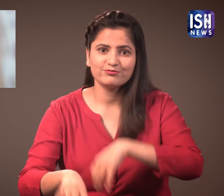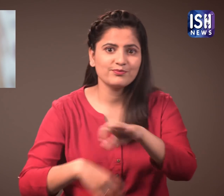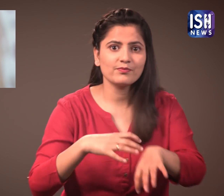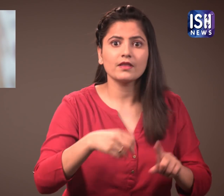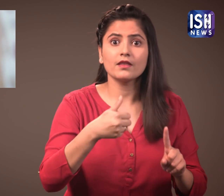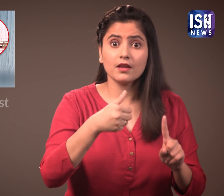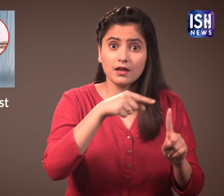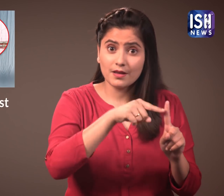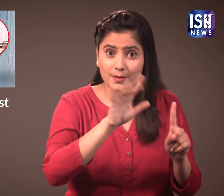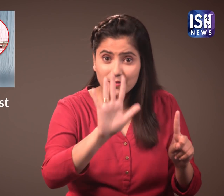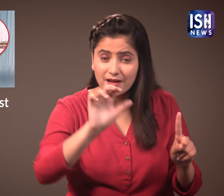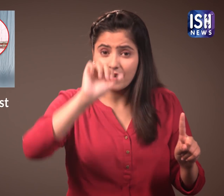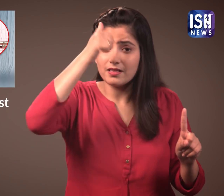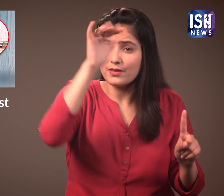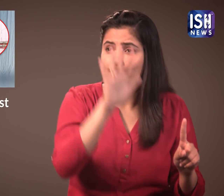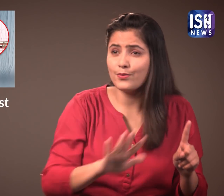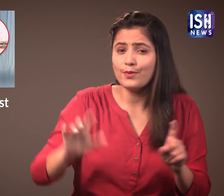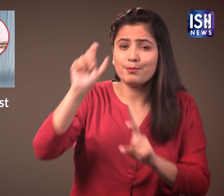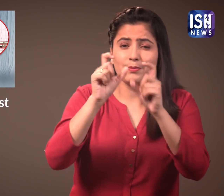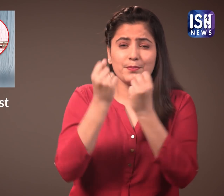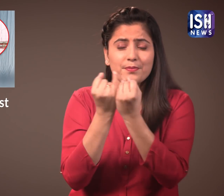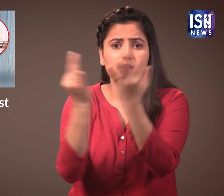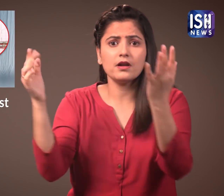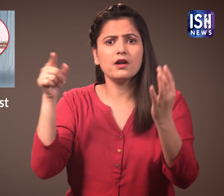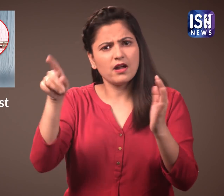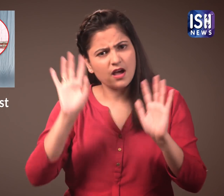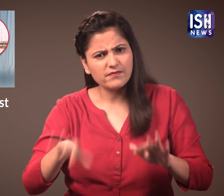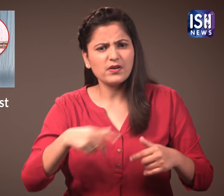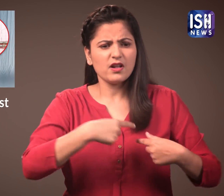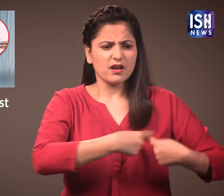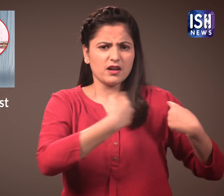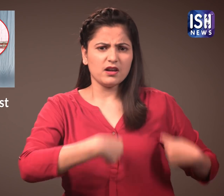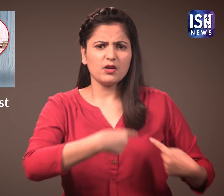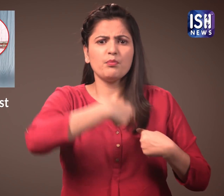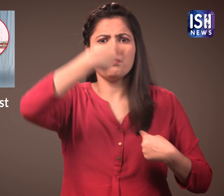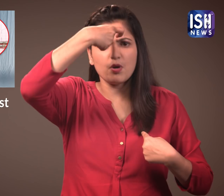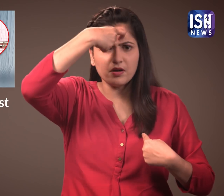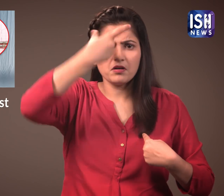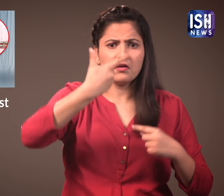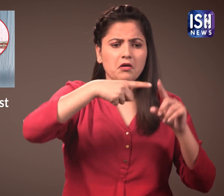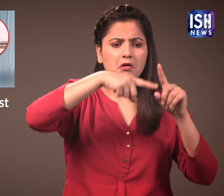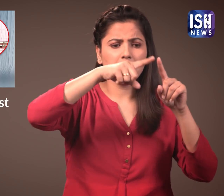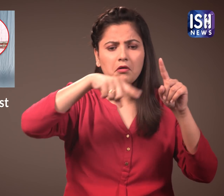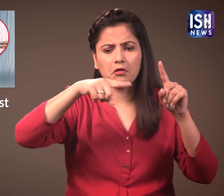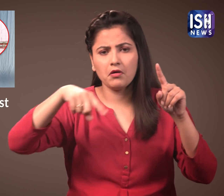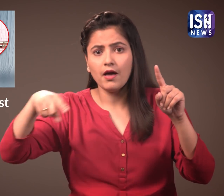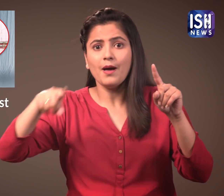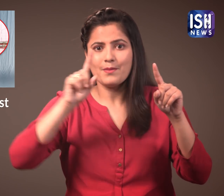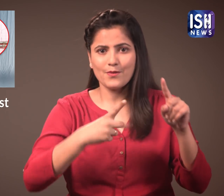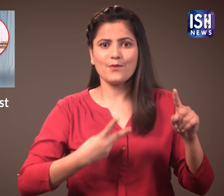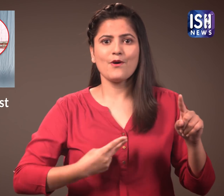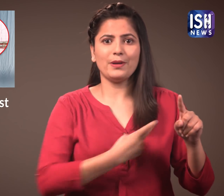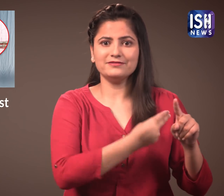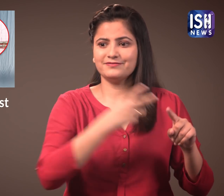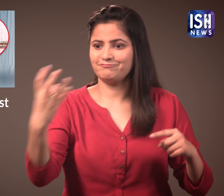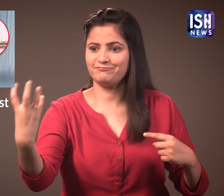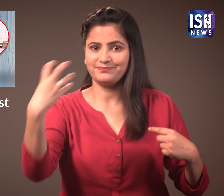After the surgery, she became very energetic. In India, there are many people who undergo pacemaker implant surgeries